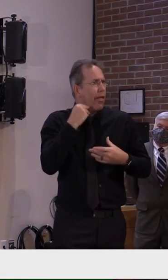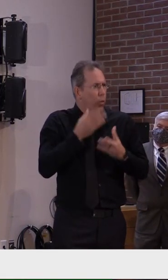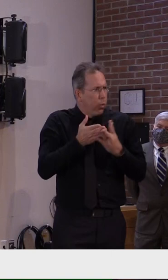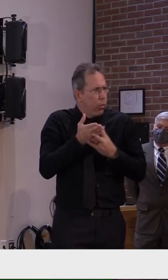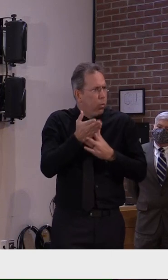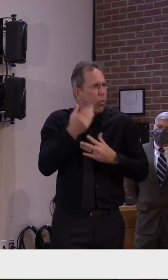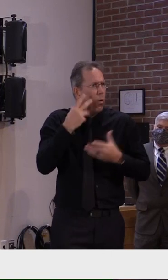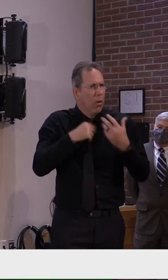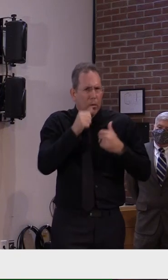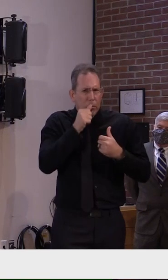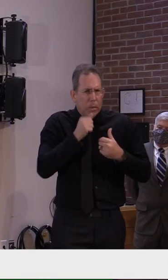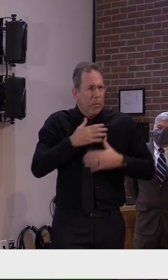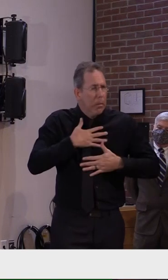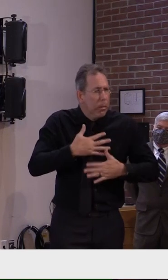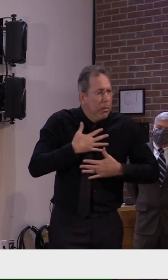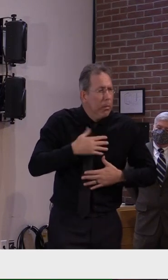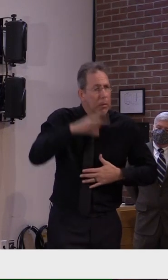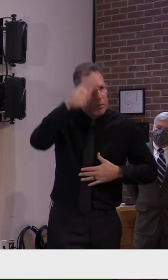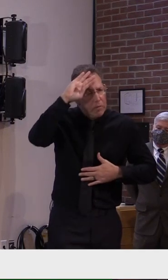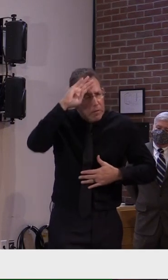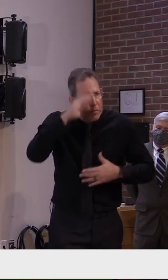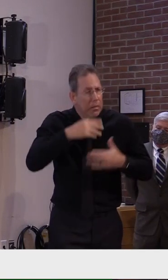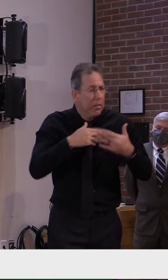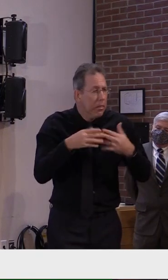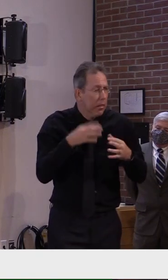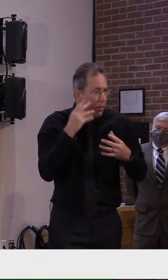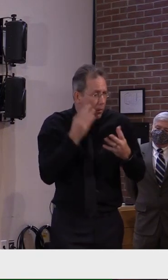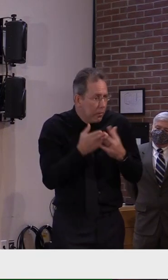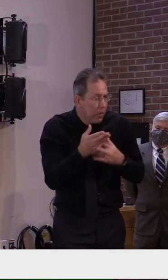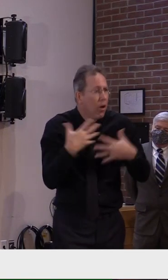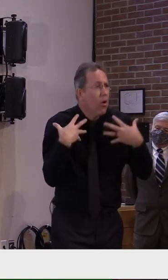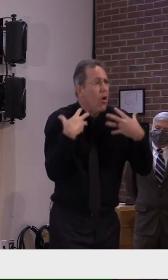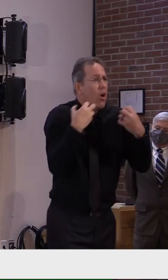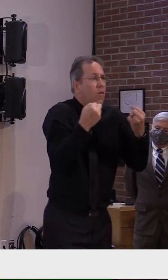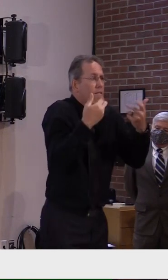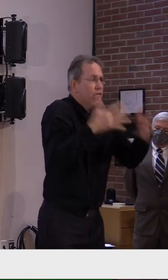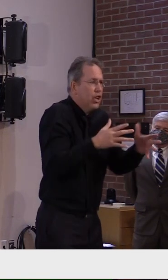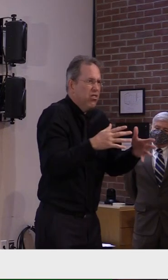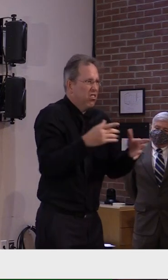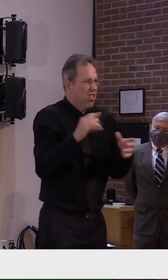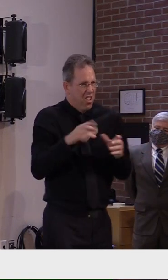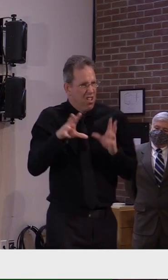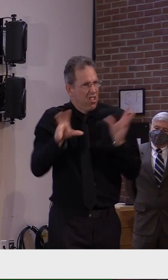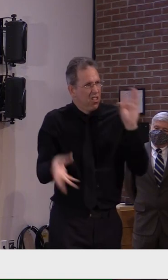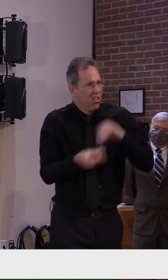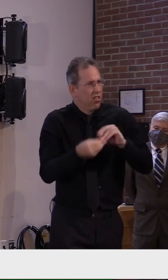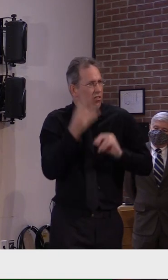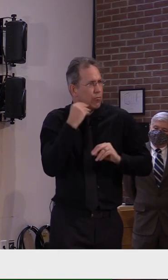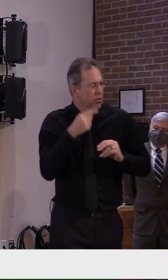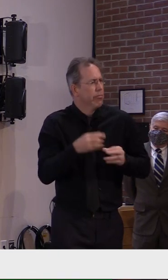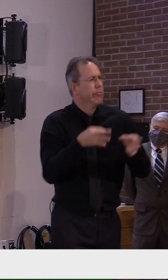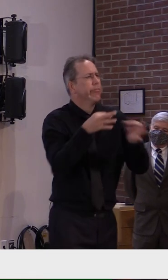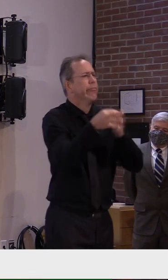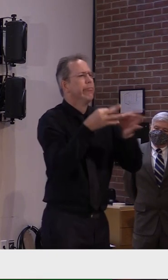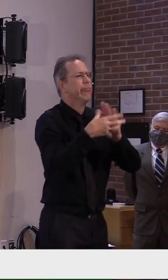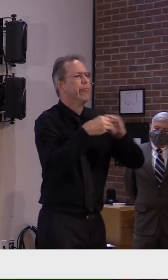it takes, uh, to counteract this. We have what it takes to overcome this. Um, we just need to step up.